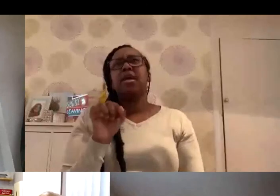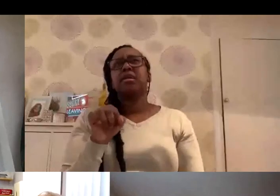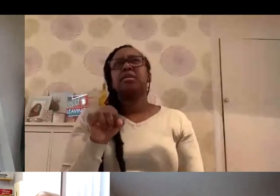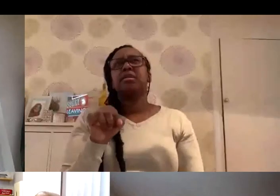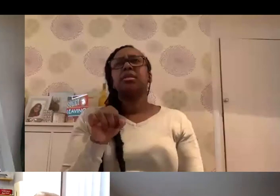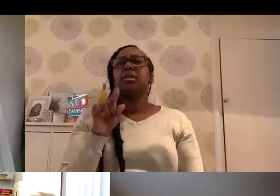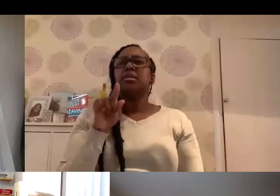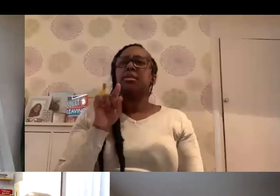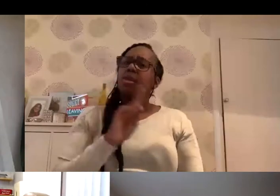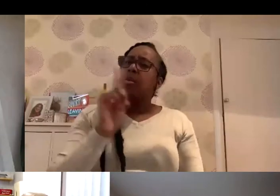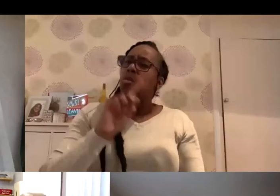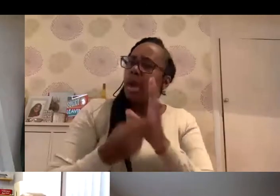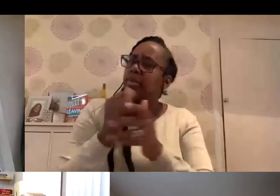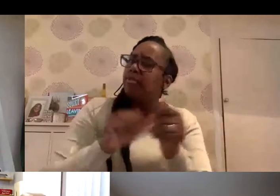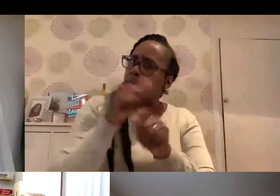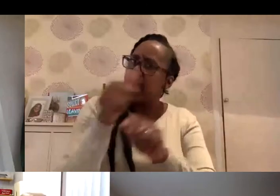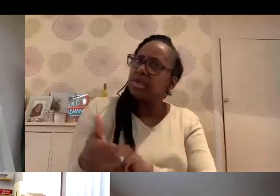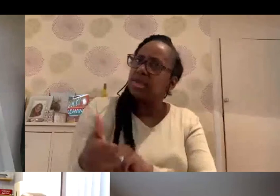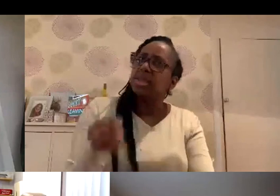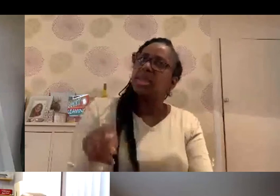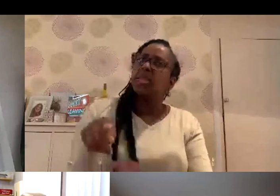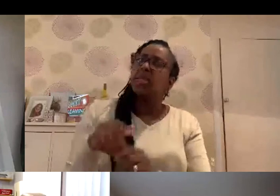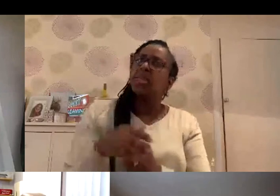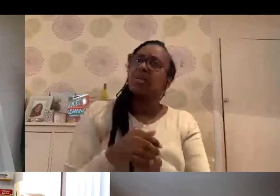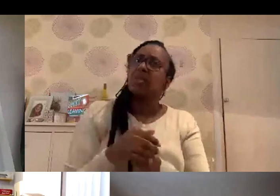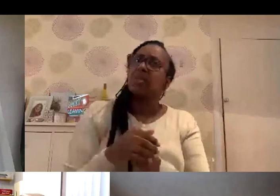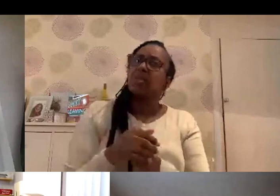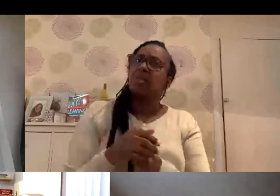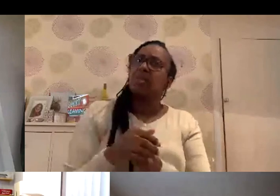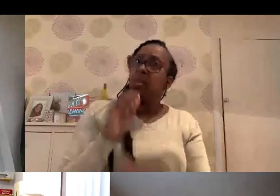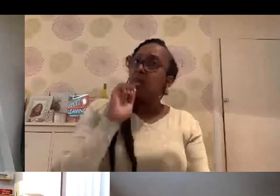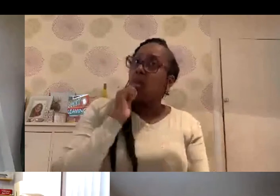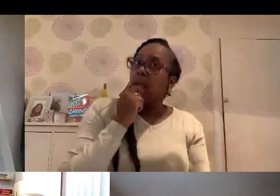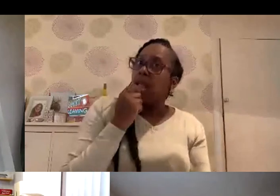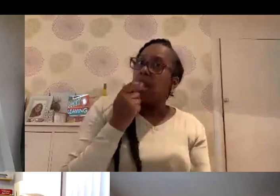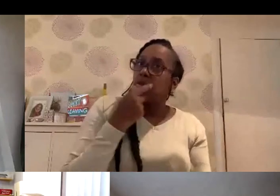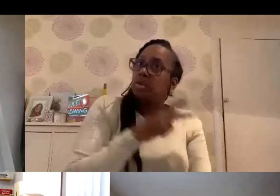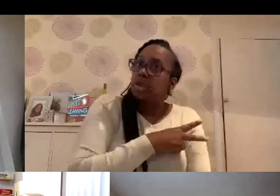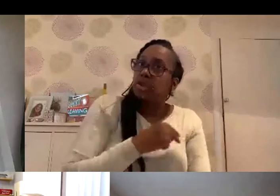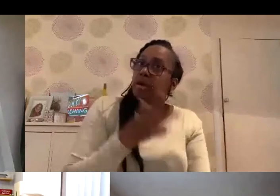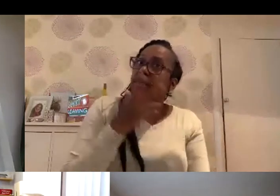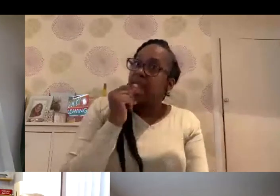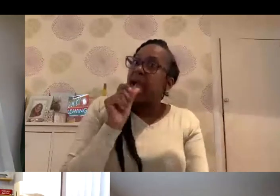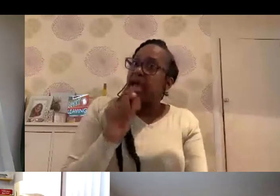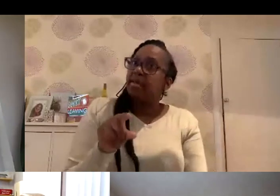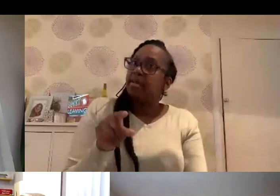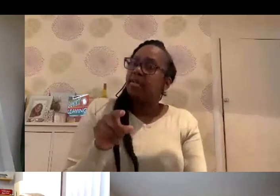So what will happen from next week, Ellie, is you'll still be eligible. So your staff are still eligible, because